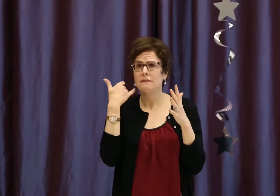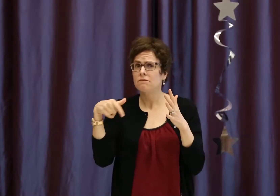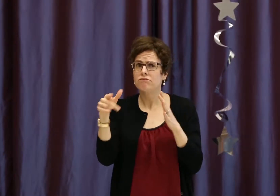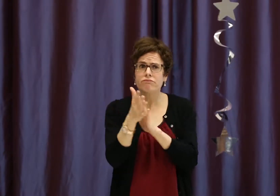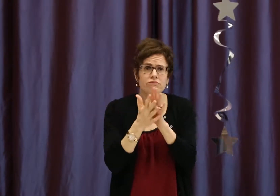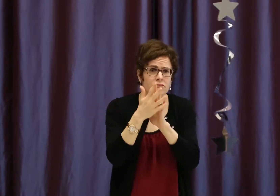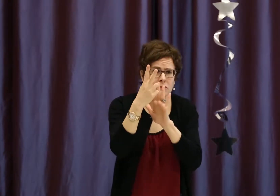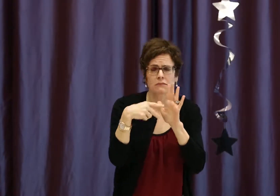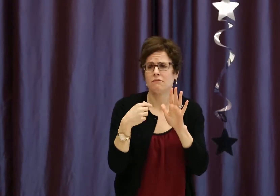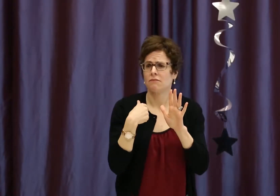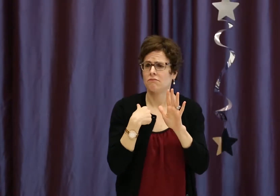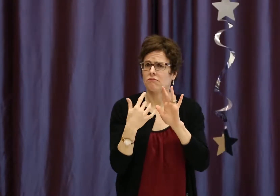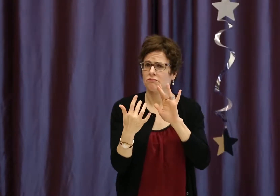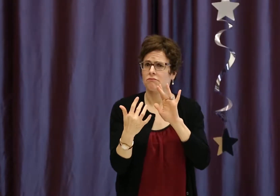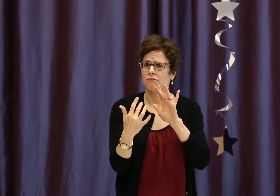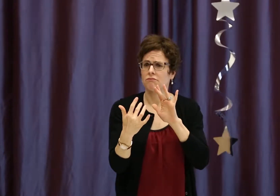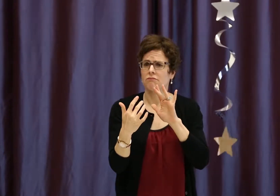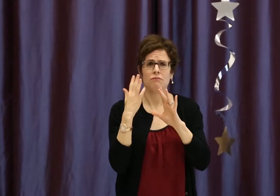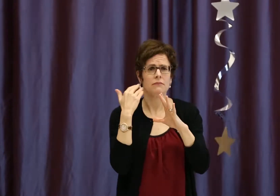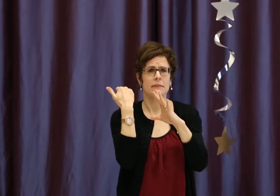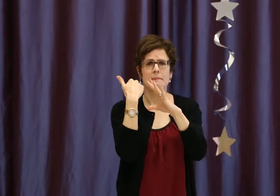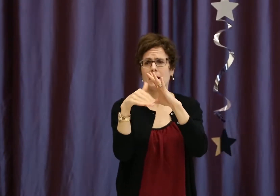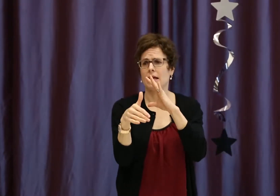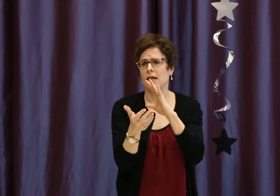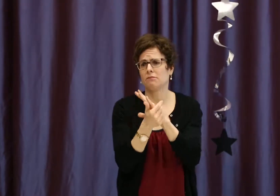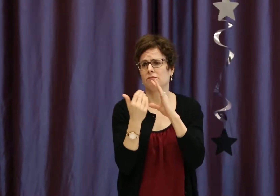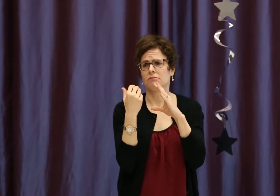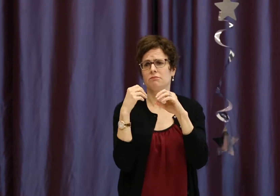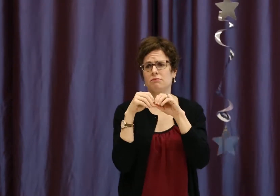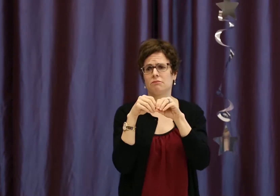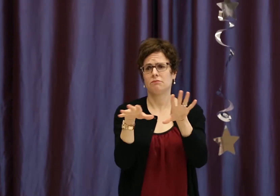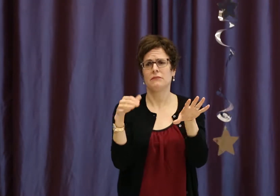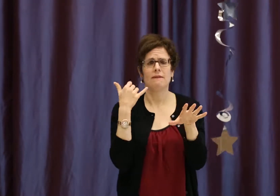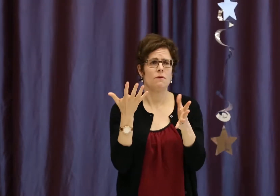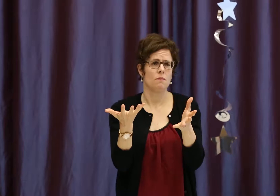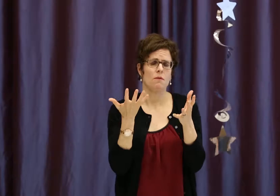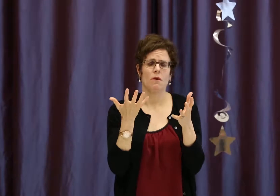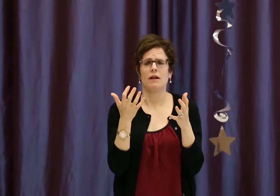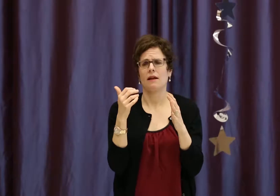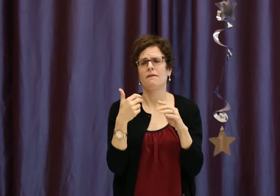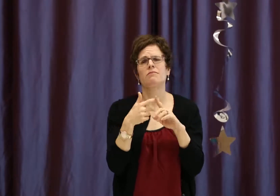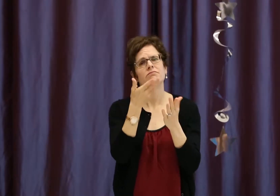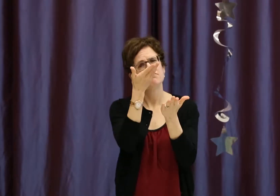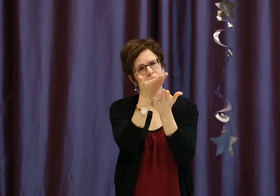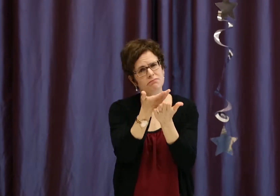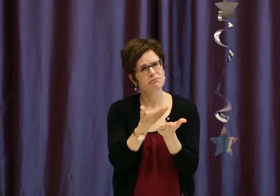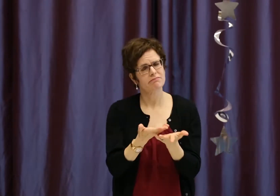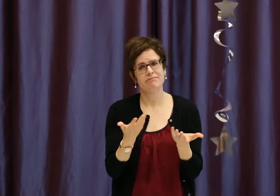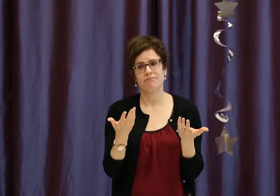I did publish this paper. If anyone's interested in reading further into it, I'd be more than happy to send out the article to you.